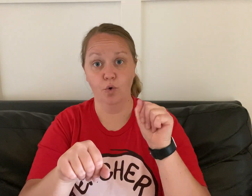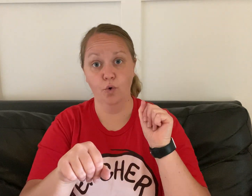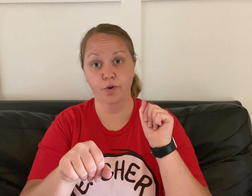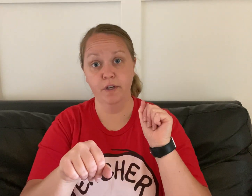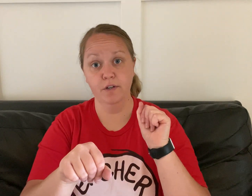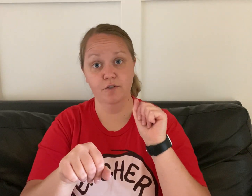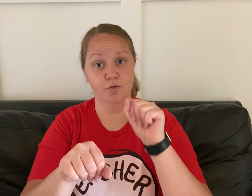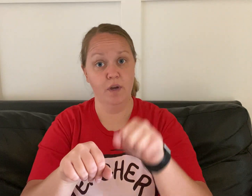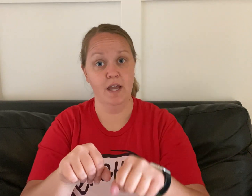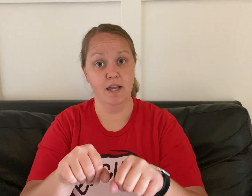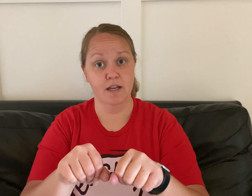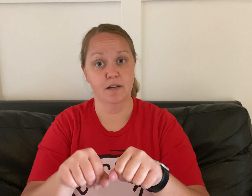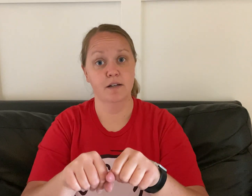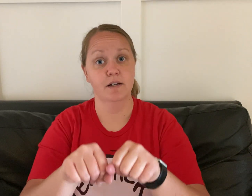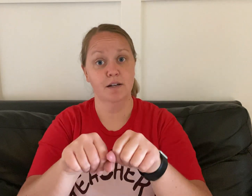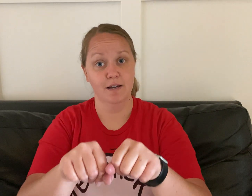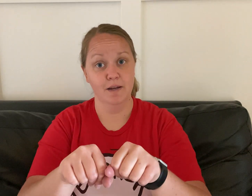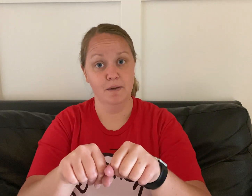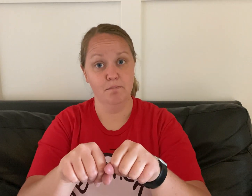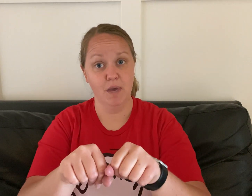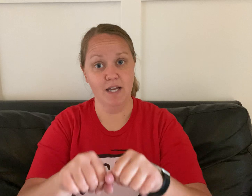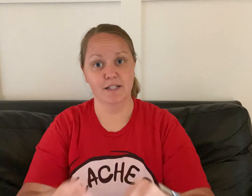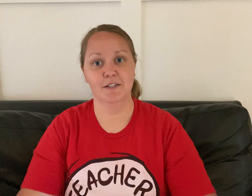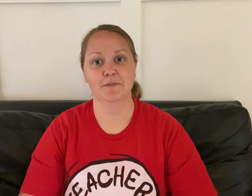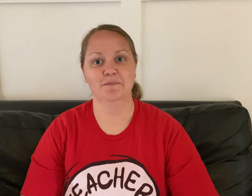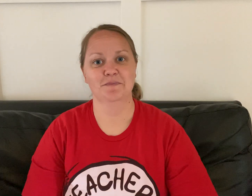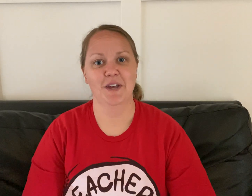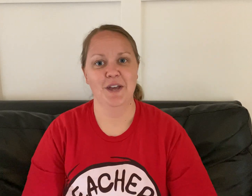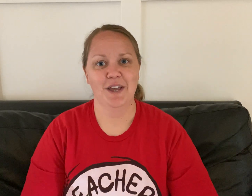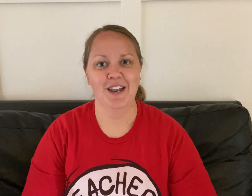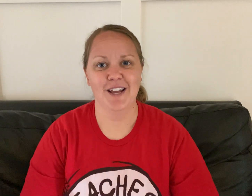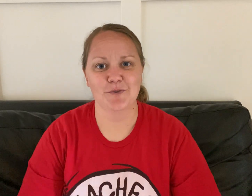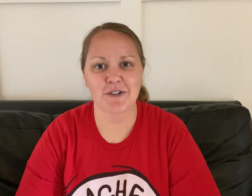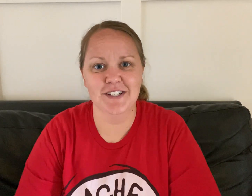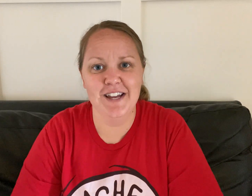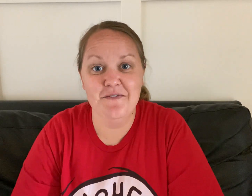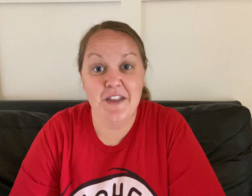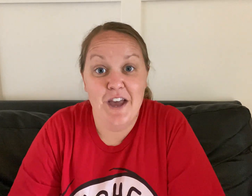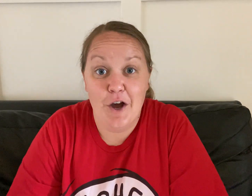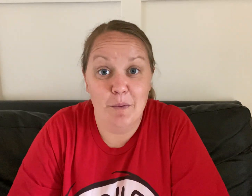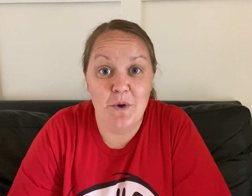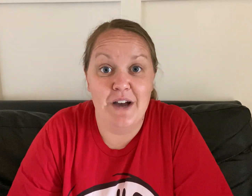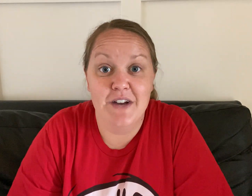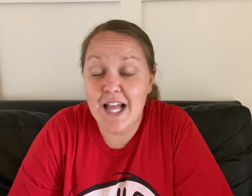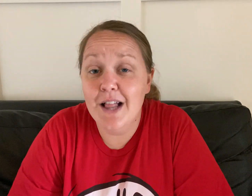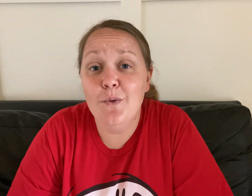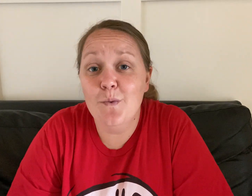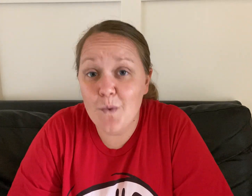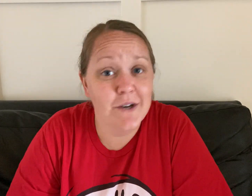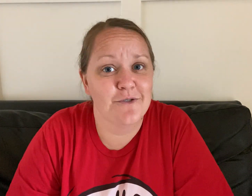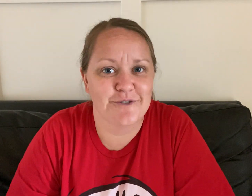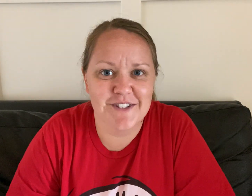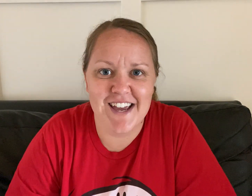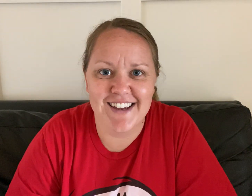oi to a, paint. Hey, nice work today. Hope you have a wonderful day.